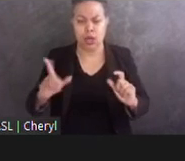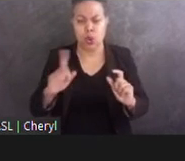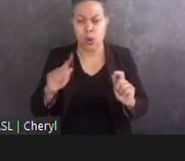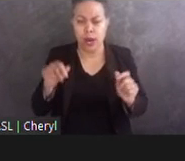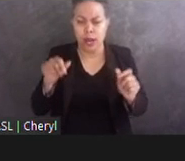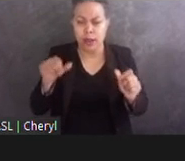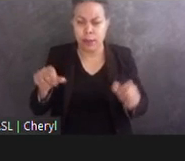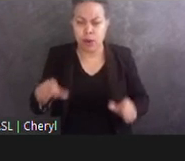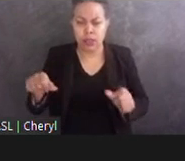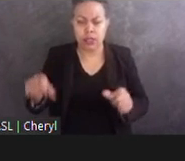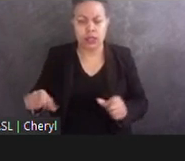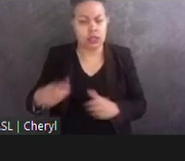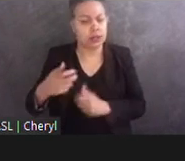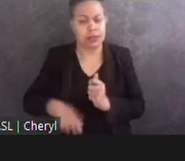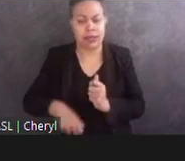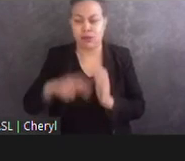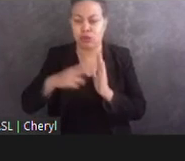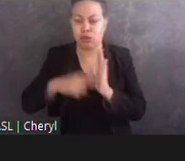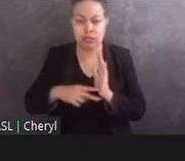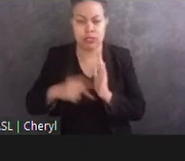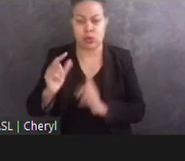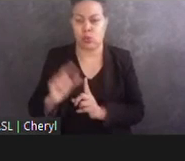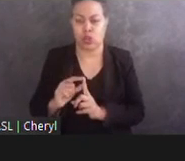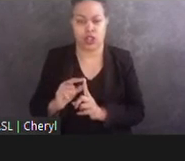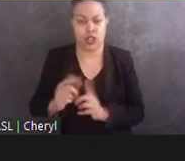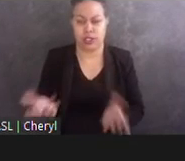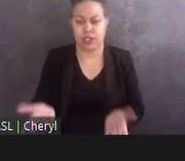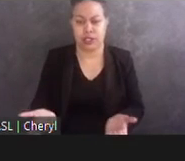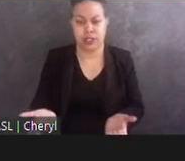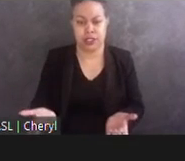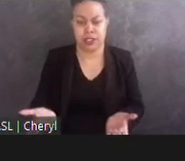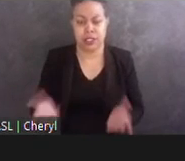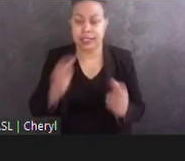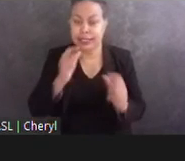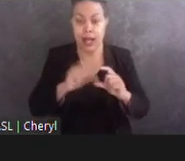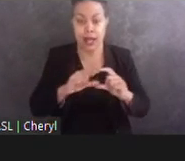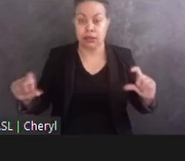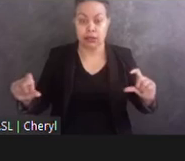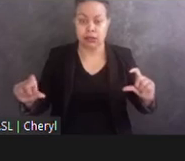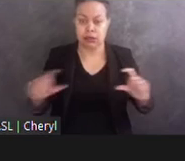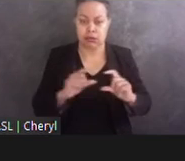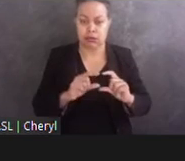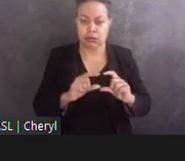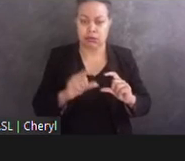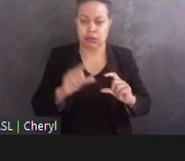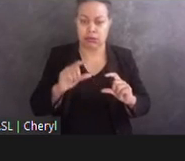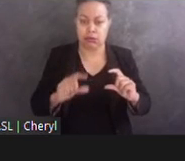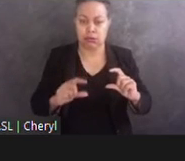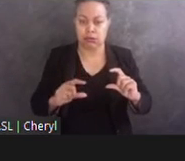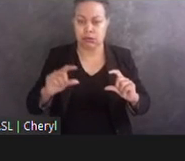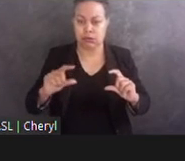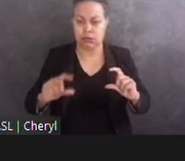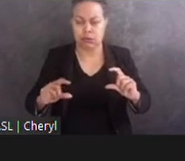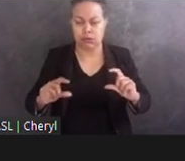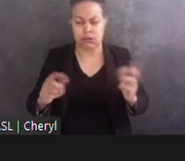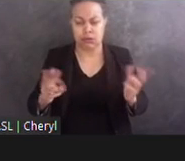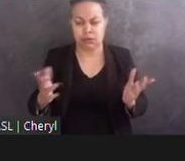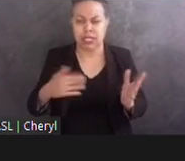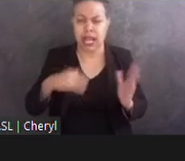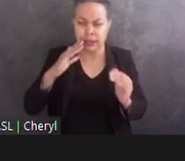as a complete word. I expect the variation in vertical and horizontal spacing of print letters may cause